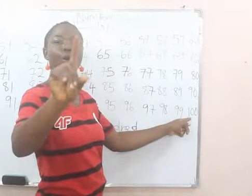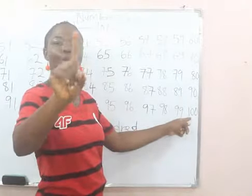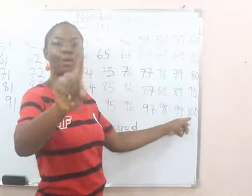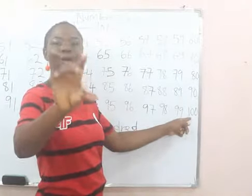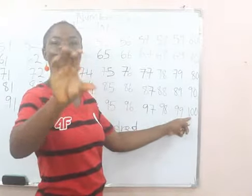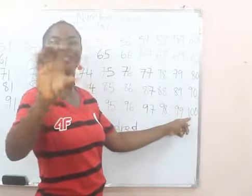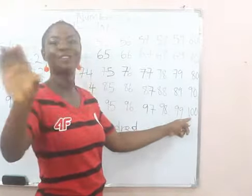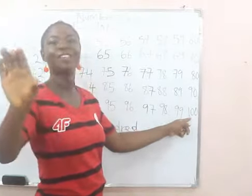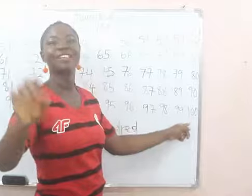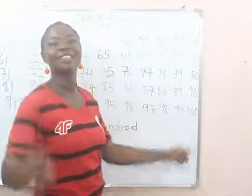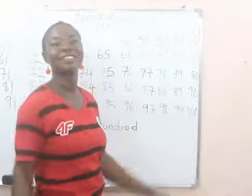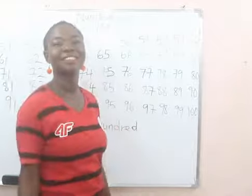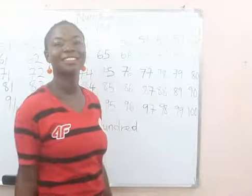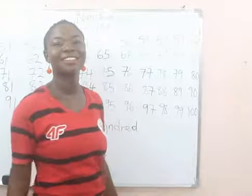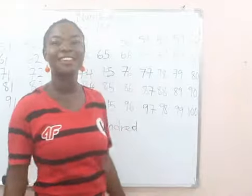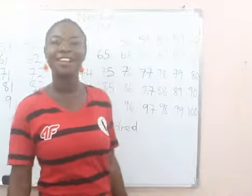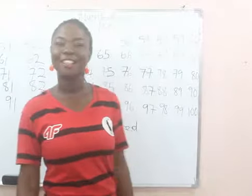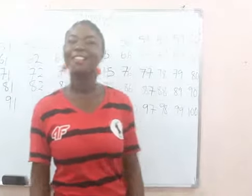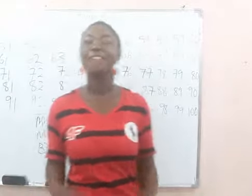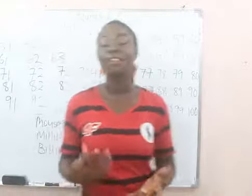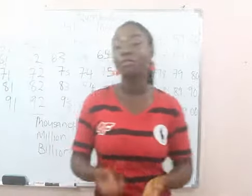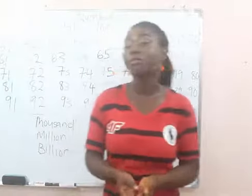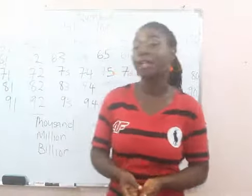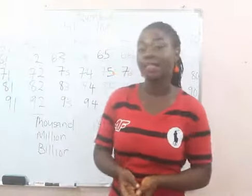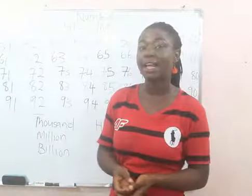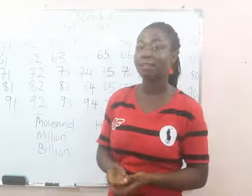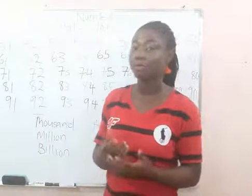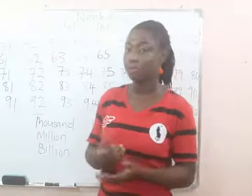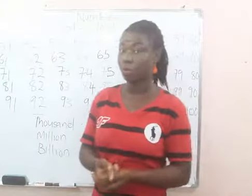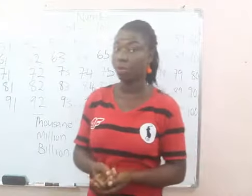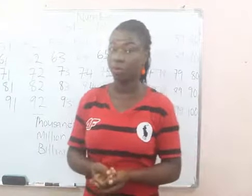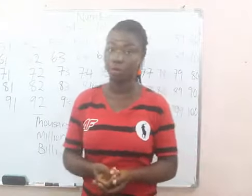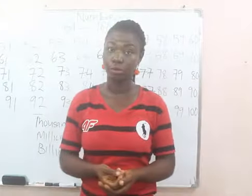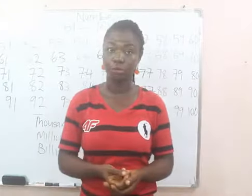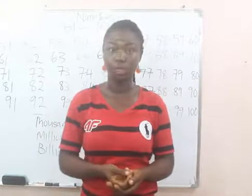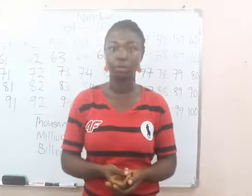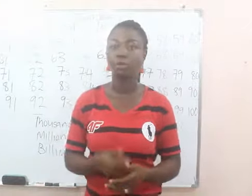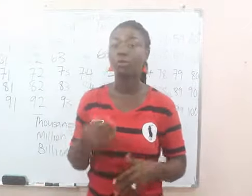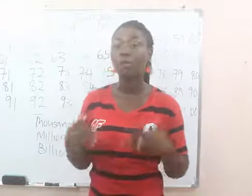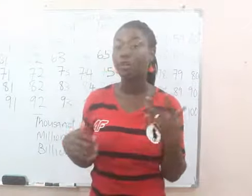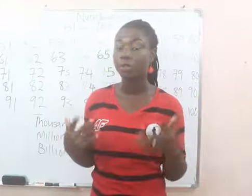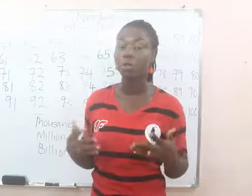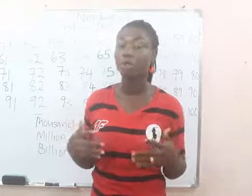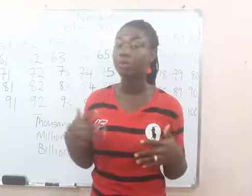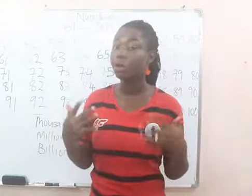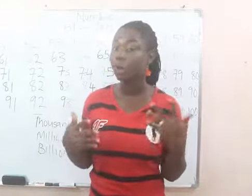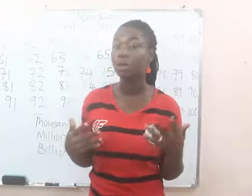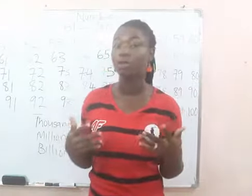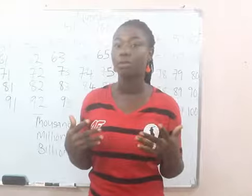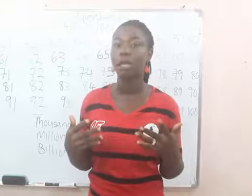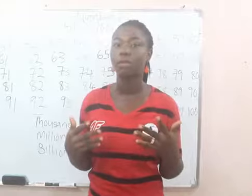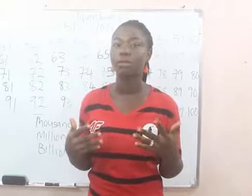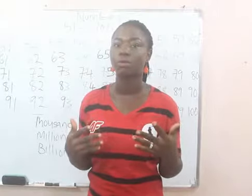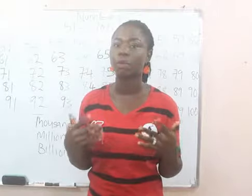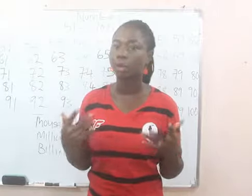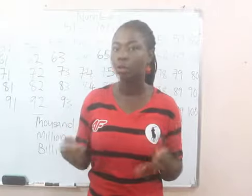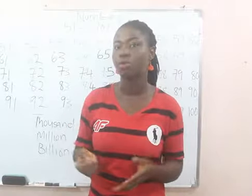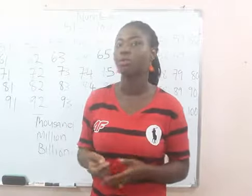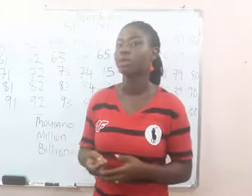100. So, since we've mastered 51 to 100, we have to do it frequently so that we get used to it.